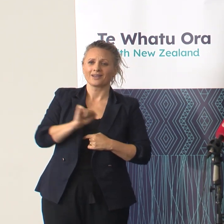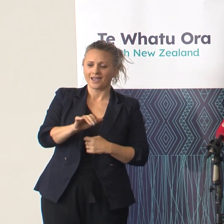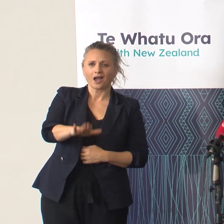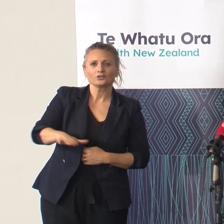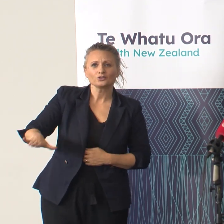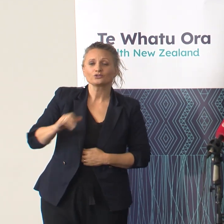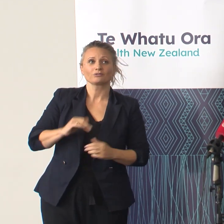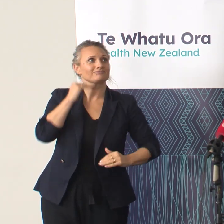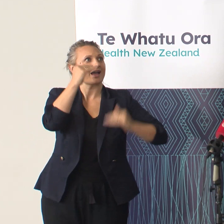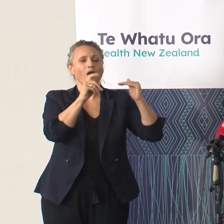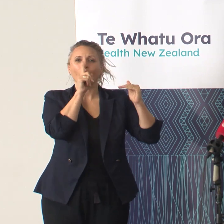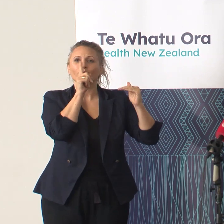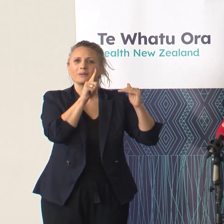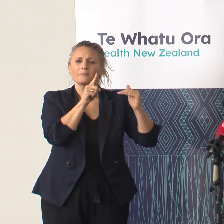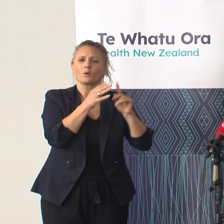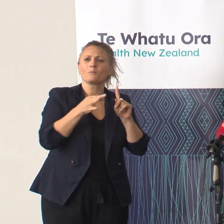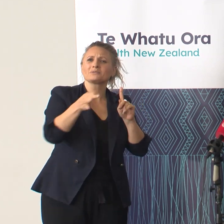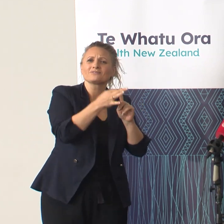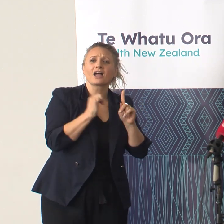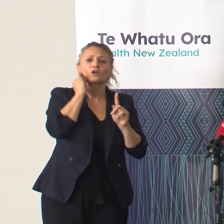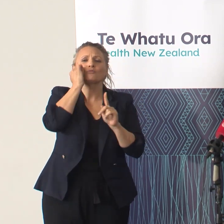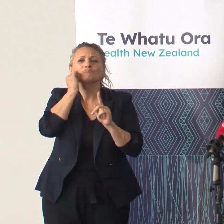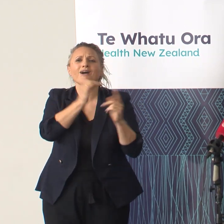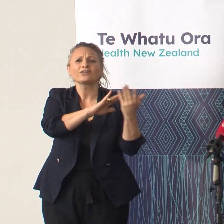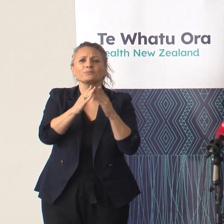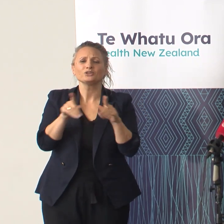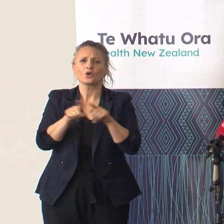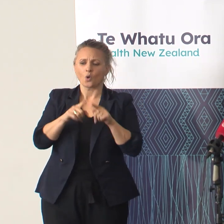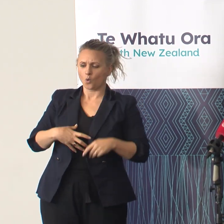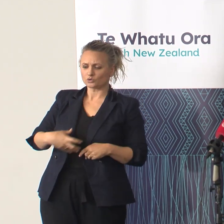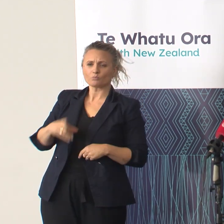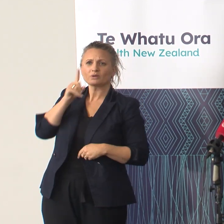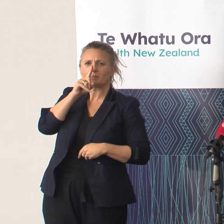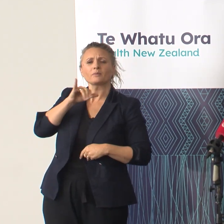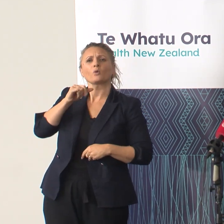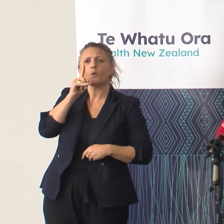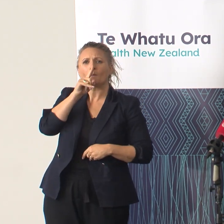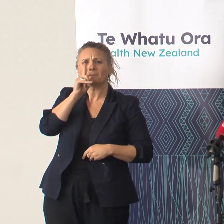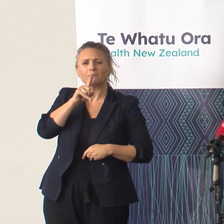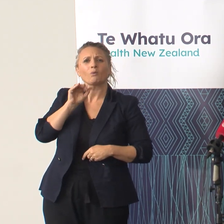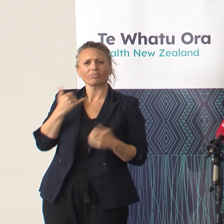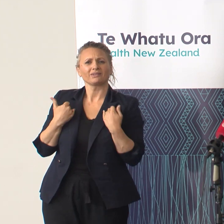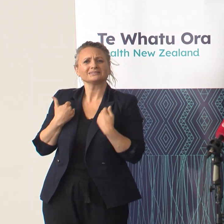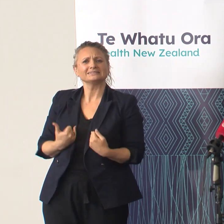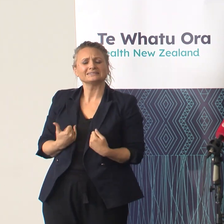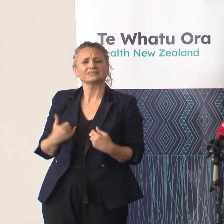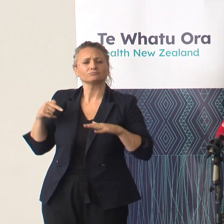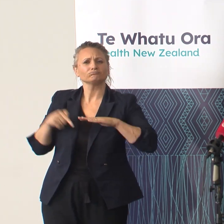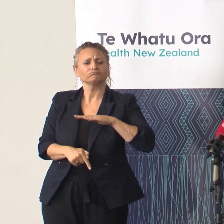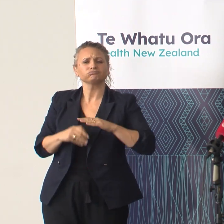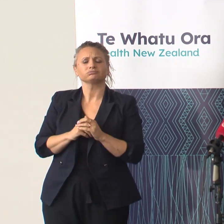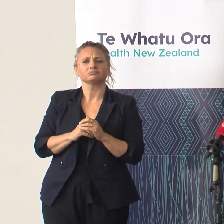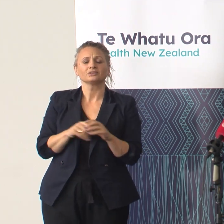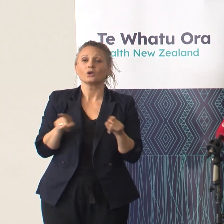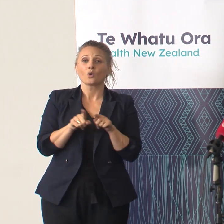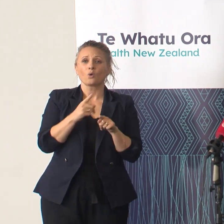Māori and Pacific communities, disabled people, pregnant people, and people who are immunocompromised. We all know and care about